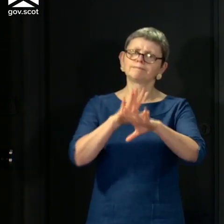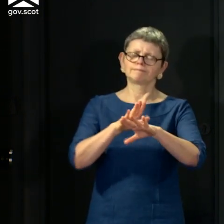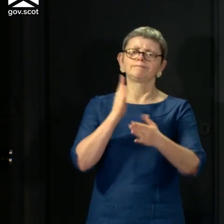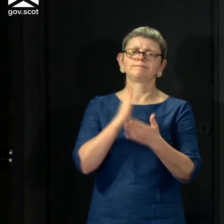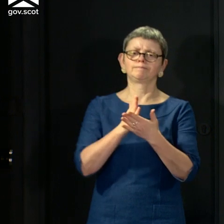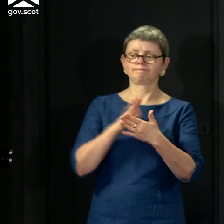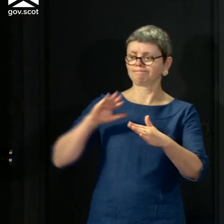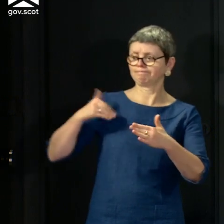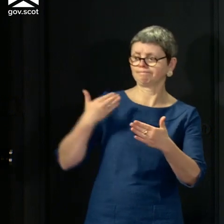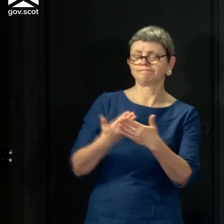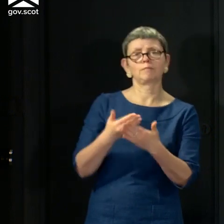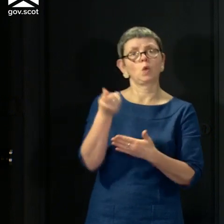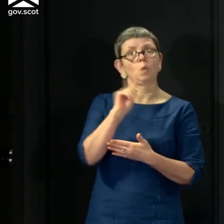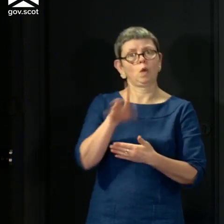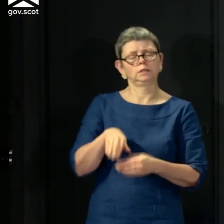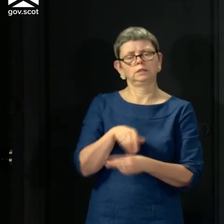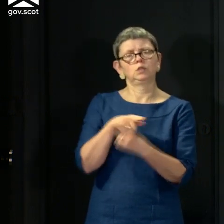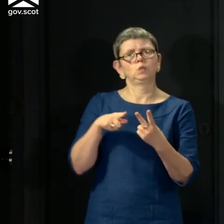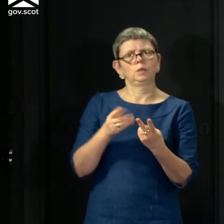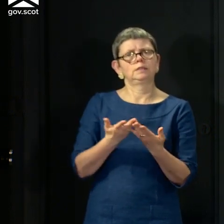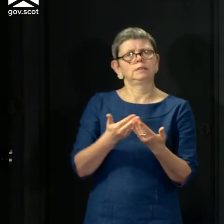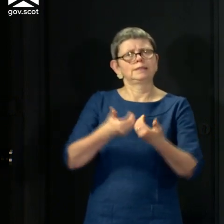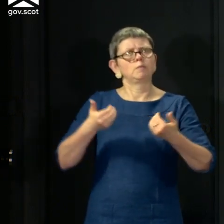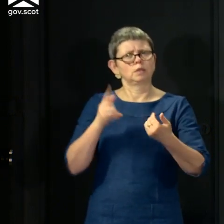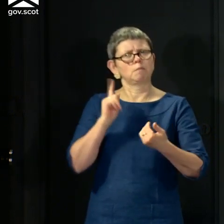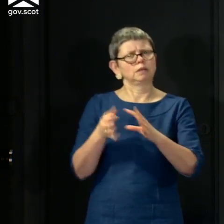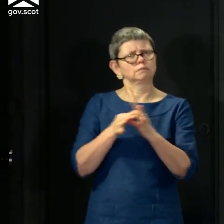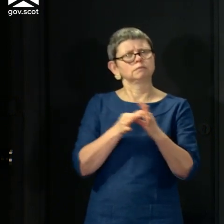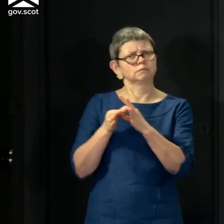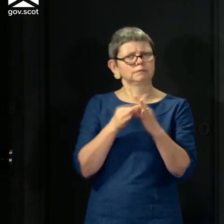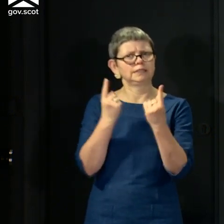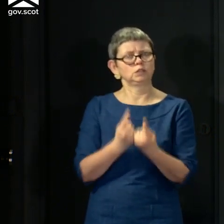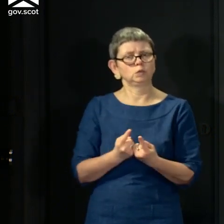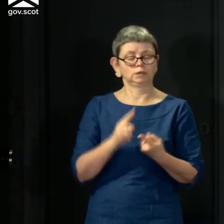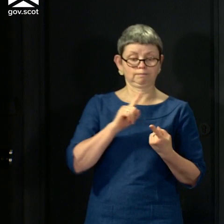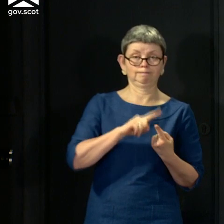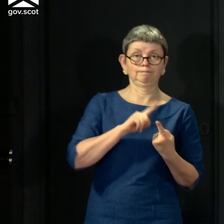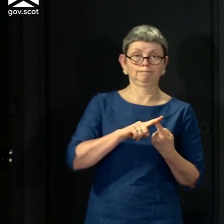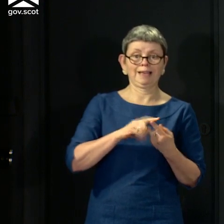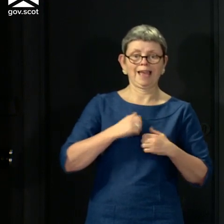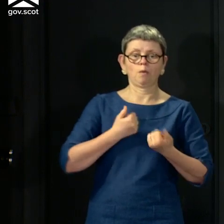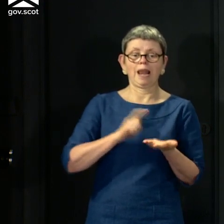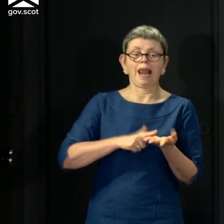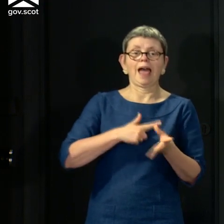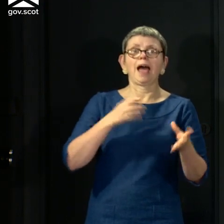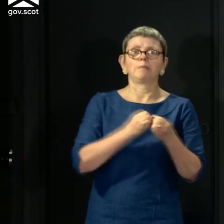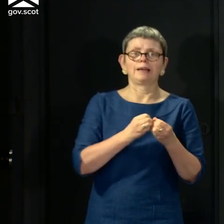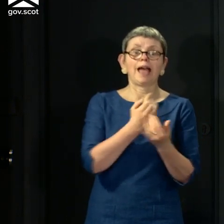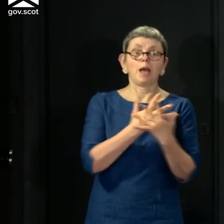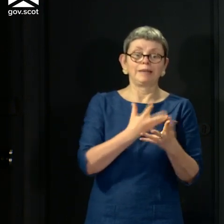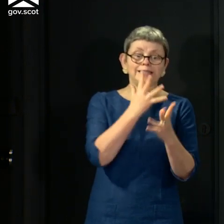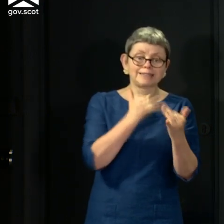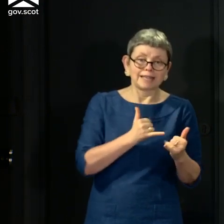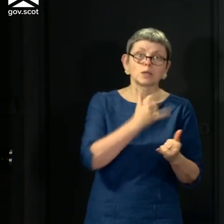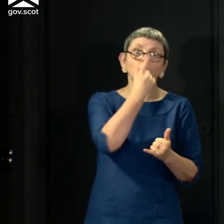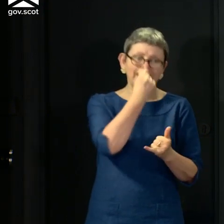obviously closely related matters. Firstly, the laboratory capacity that we now have in Scotland to process tests,